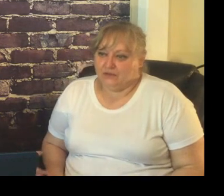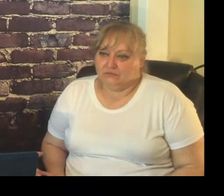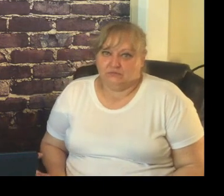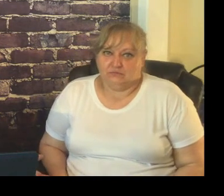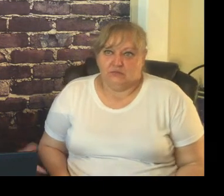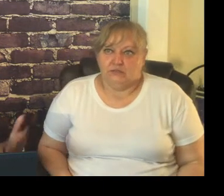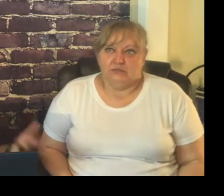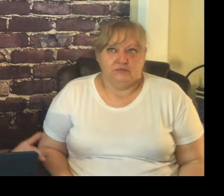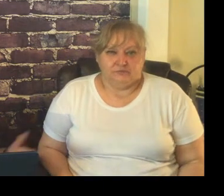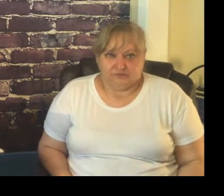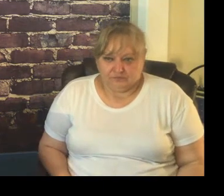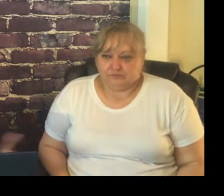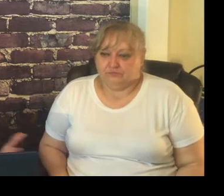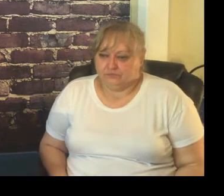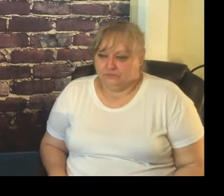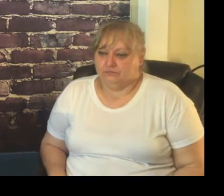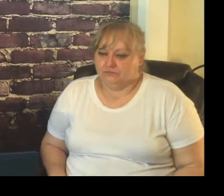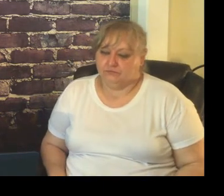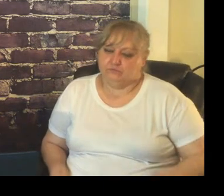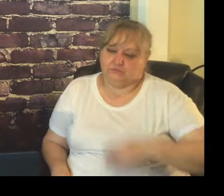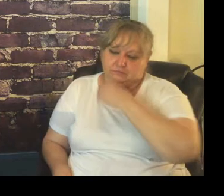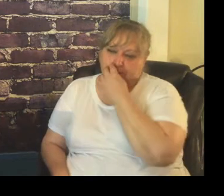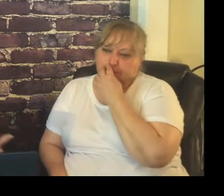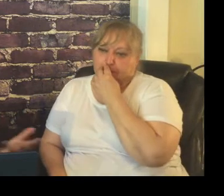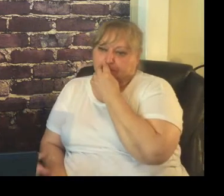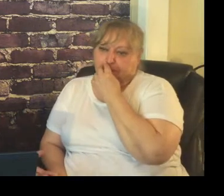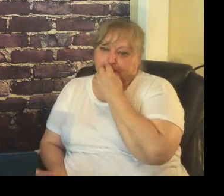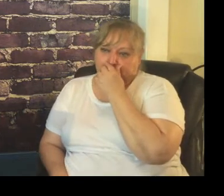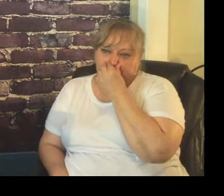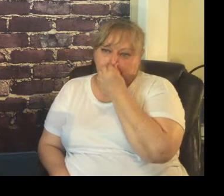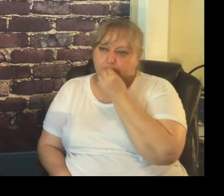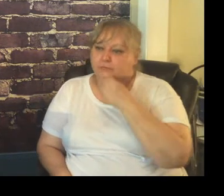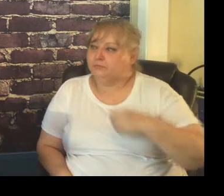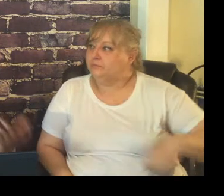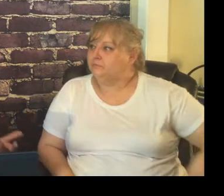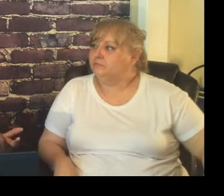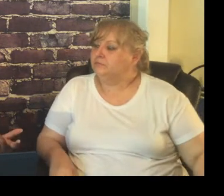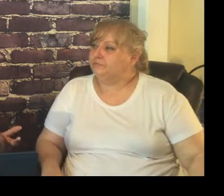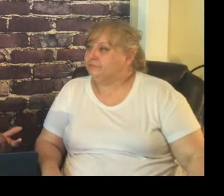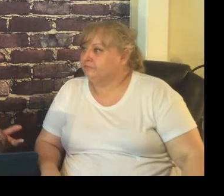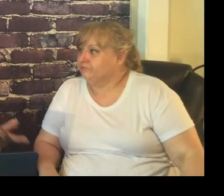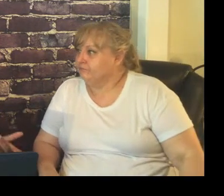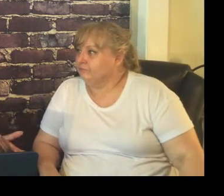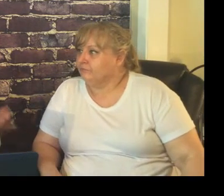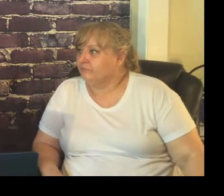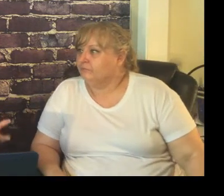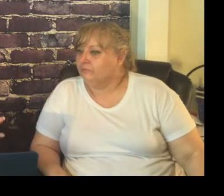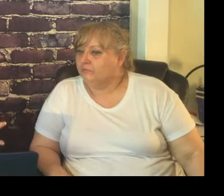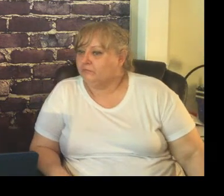let them know you know that's not something I feel comfortable talking to you about and let's move on alright so another thing that you have to do is have an idea of how